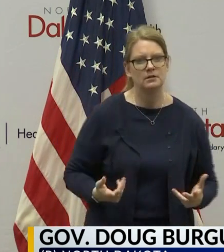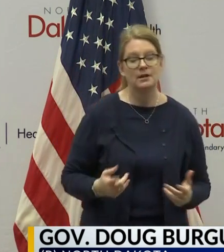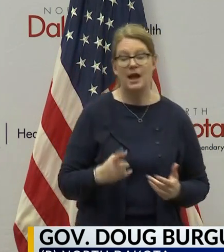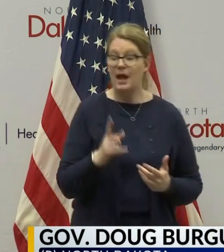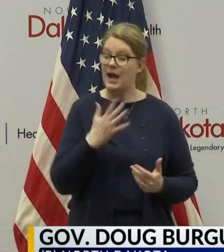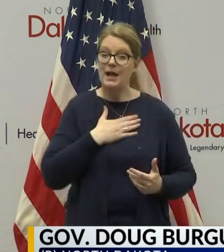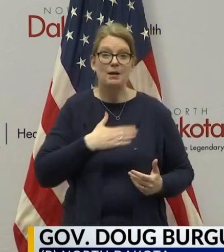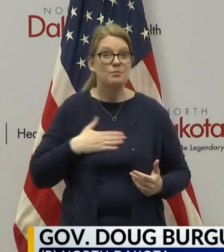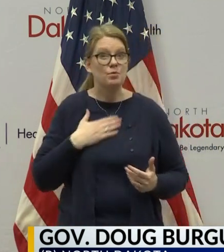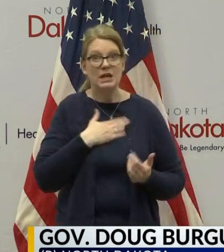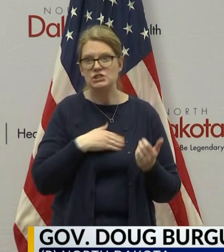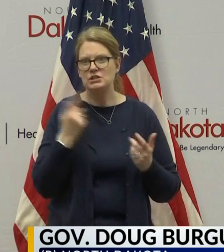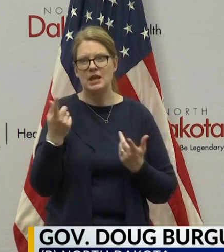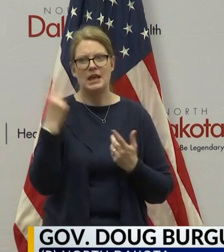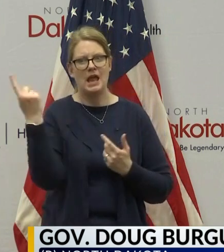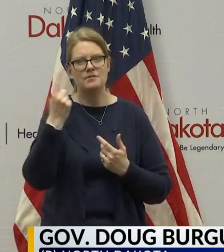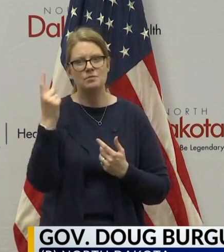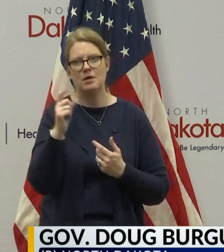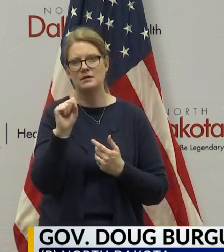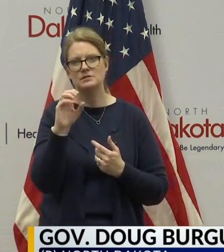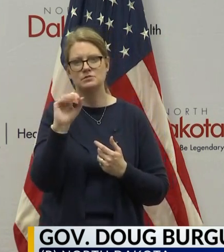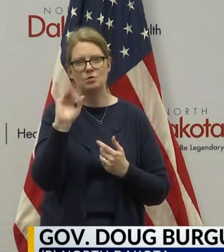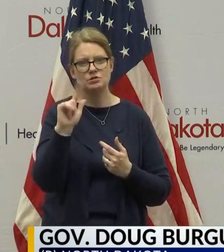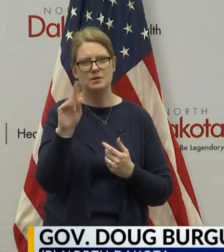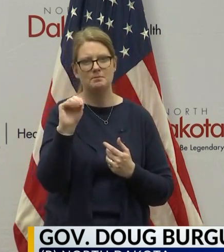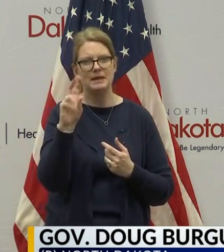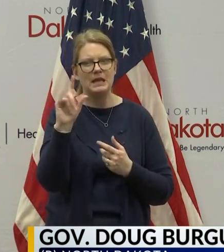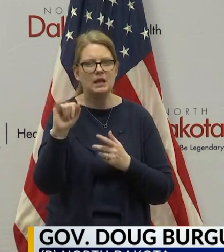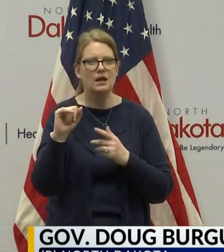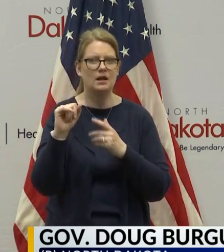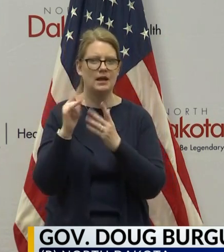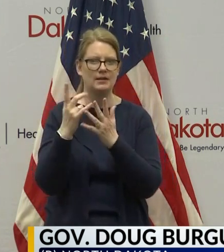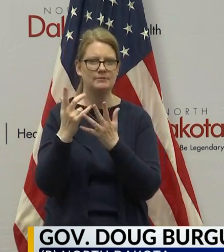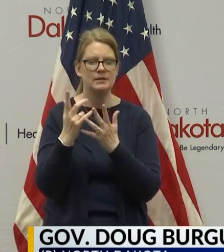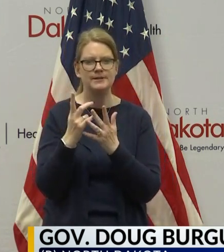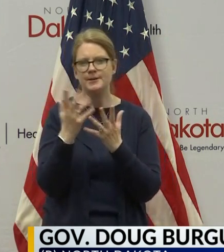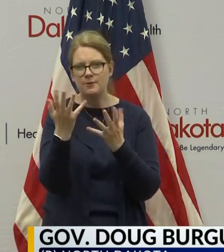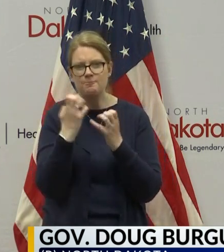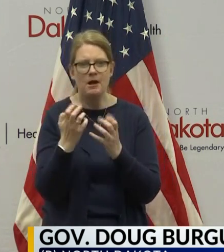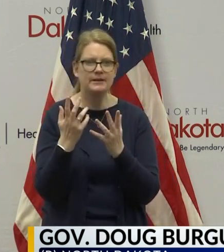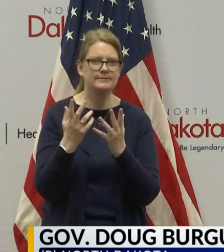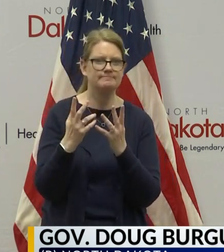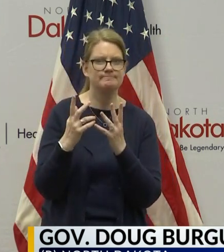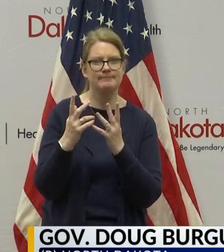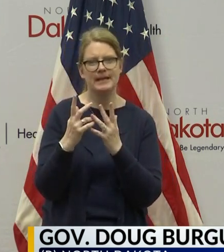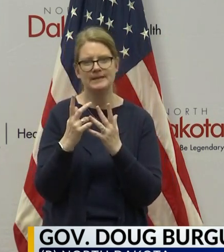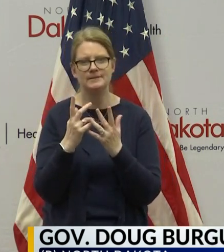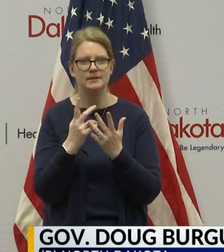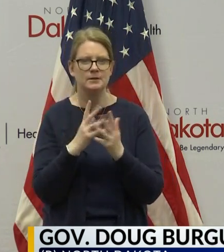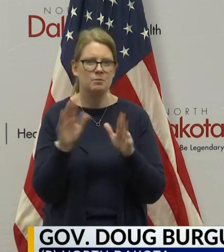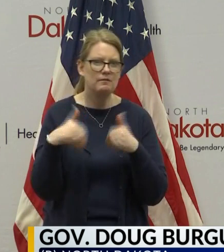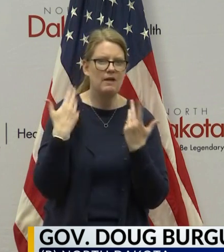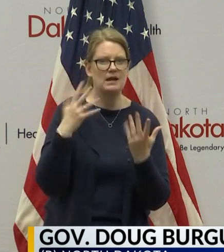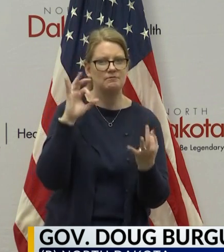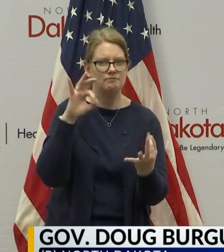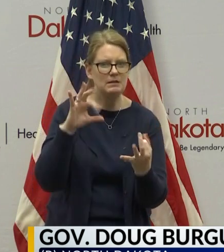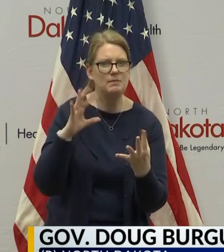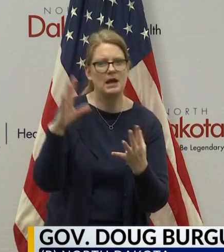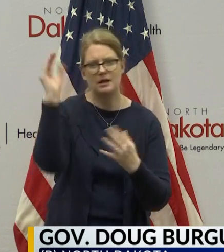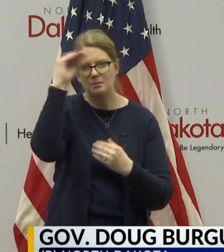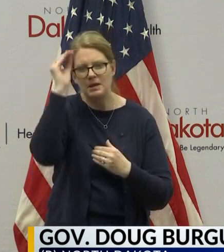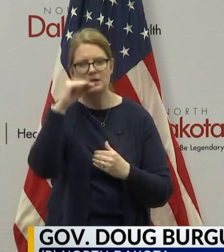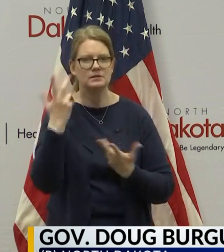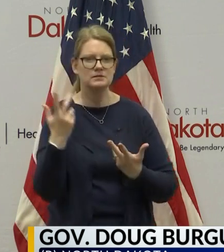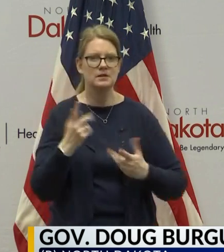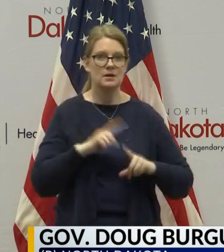passion, the connection. I appreciate everybody on social media with the feedback. We welcome hearing people's opinions, but our job is to look